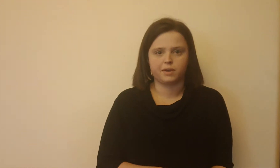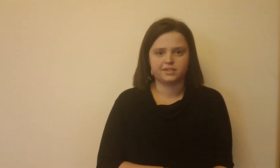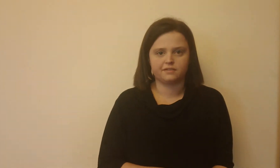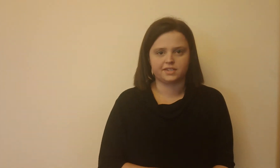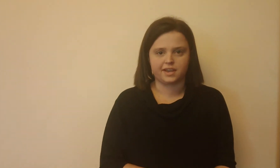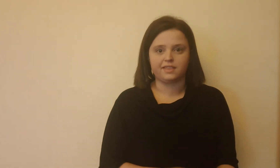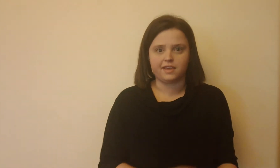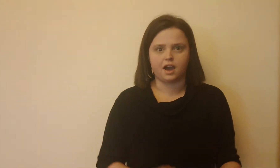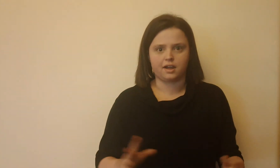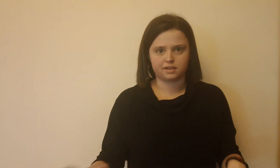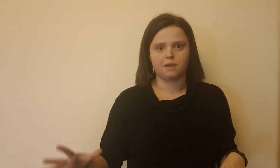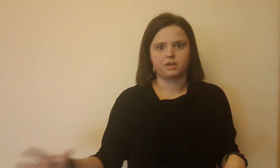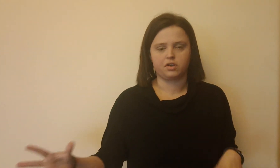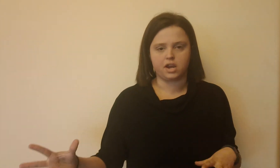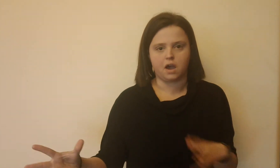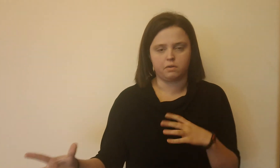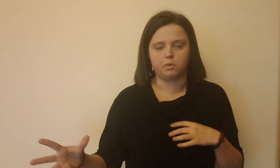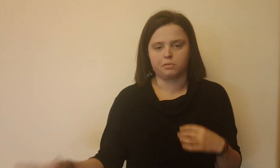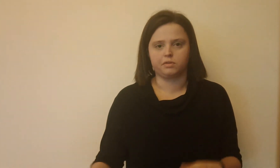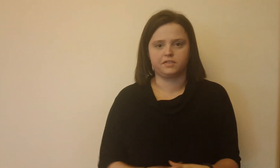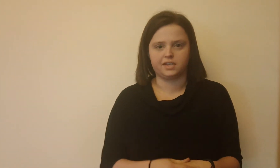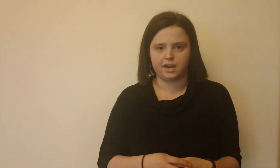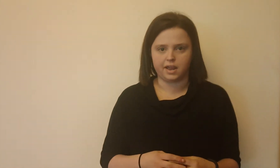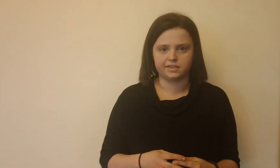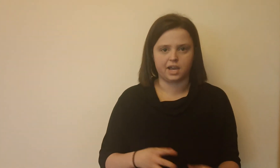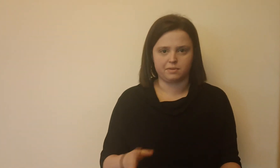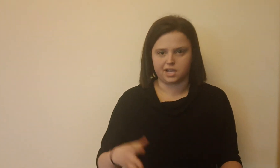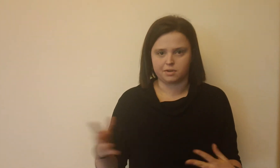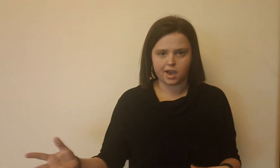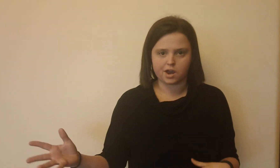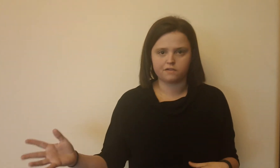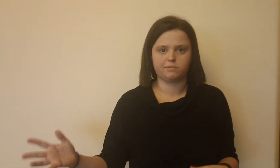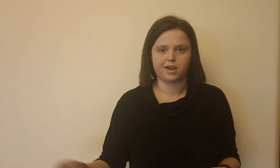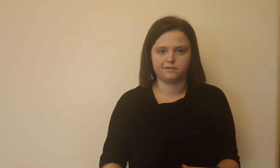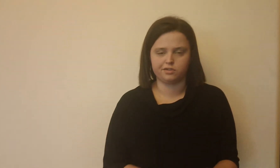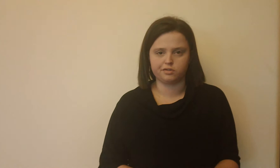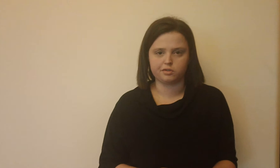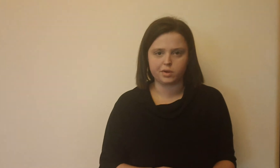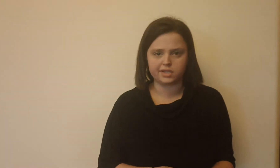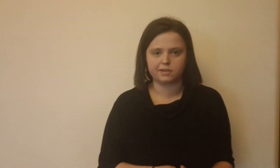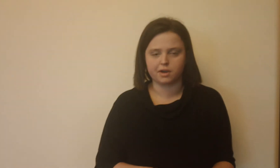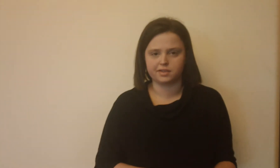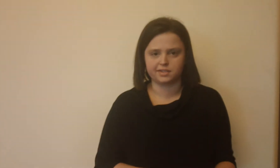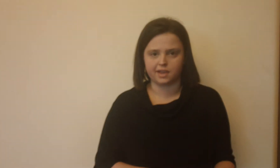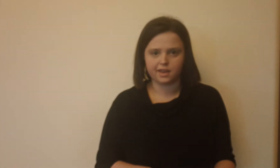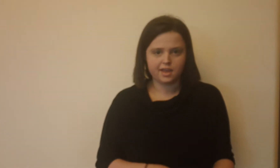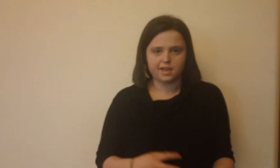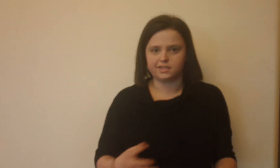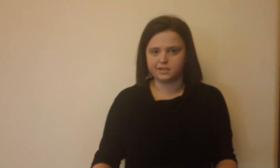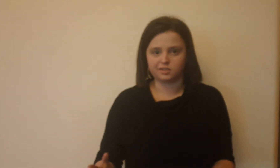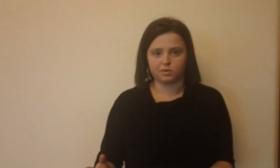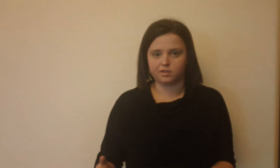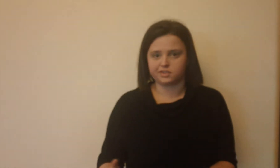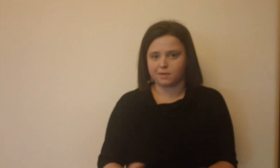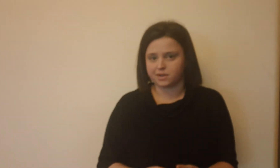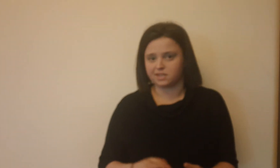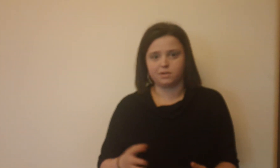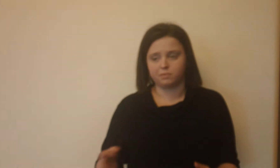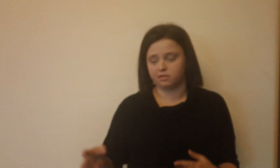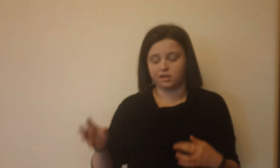Responsive is like the hot topic right now and we've seen it time and time again over the past few weeks and months that it still is one of those topics that people are